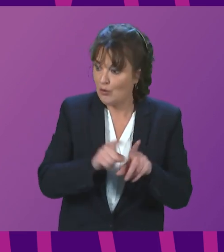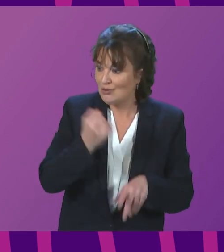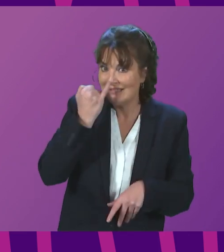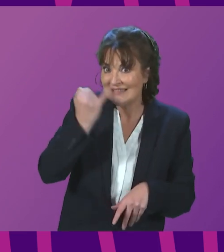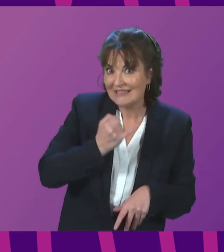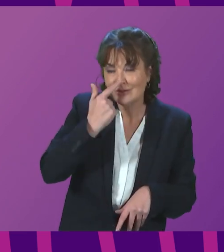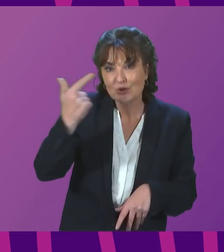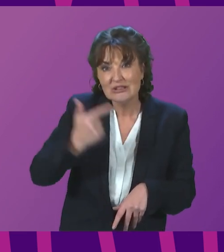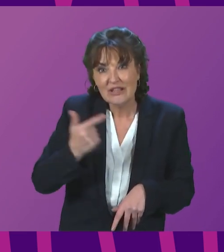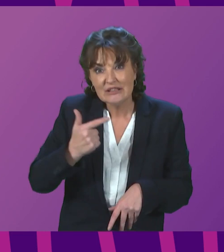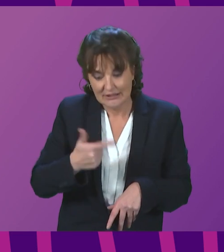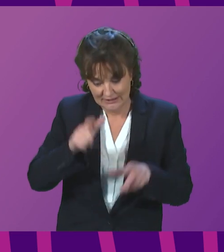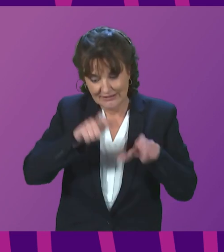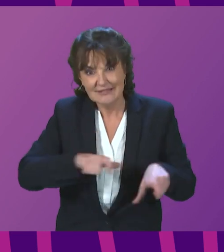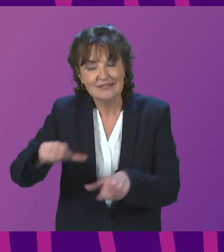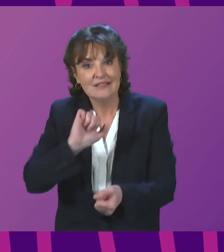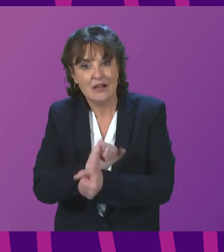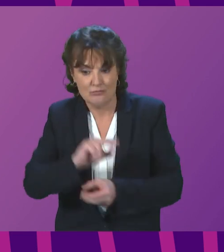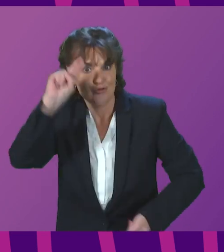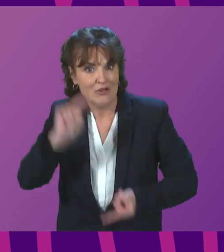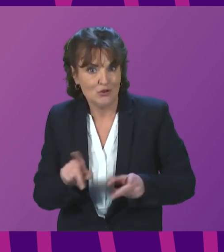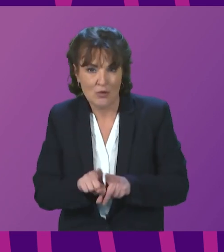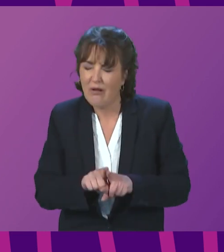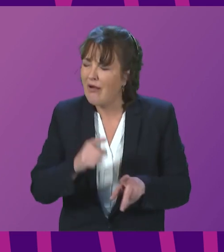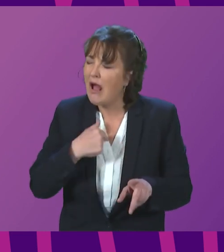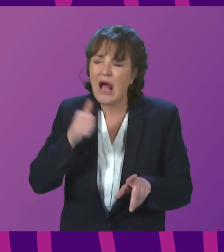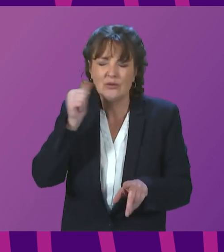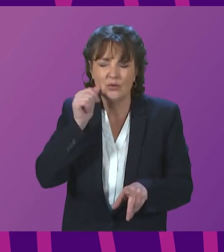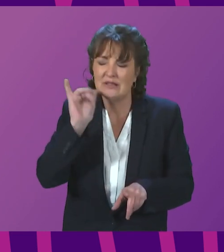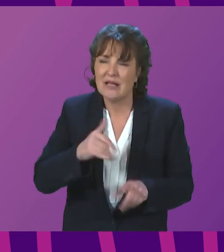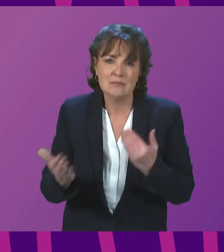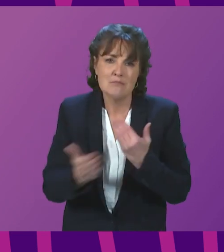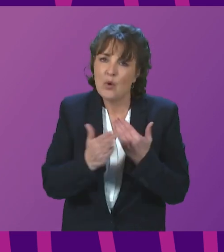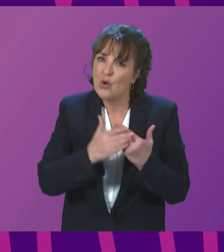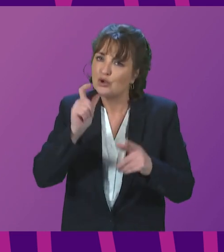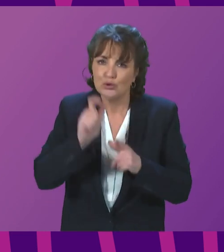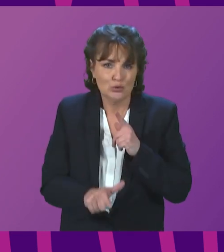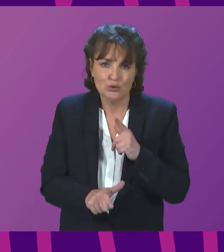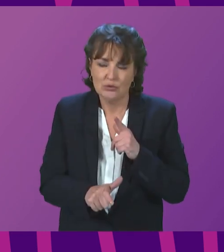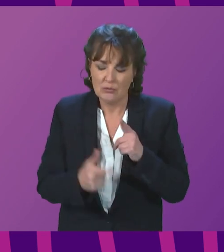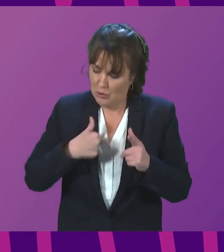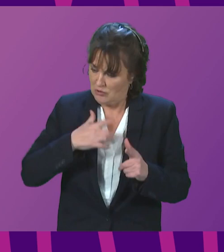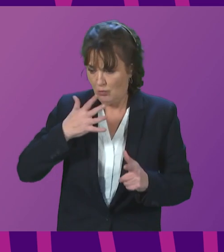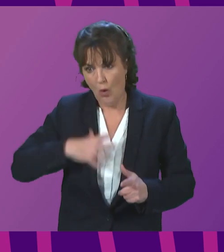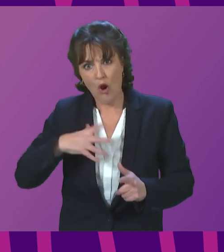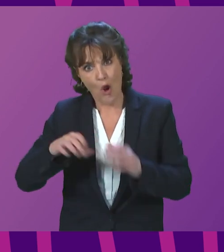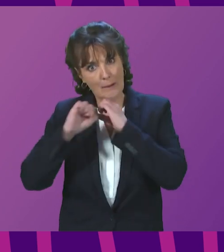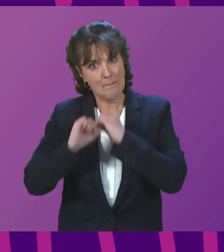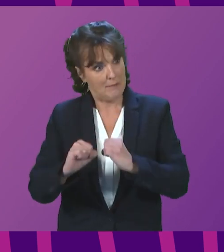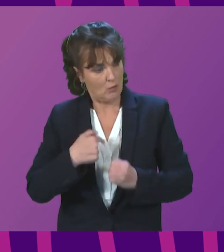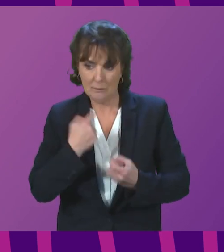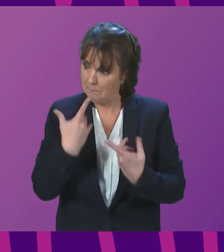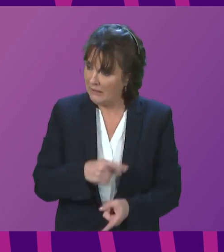17 year olds sentenced to custody. There is more to do, though. In line with our commitment to keeping the promise,